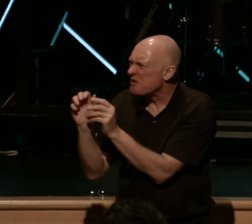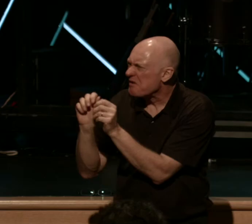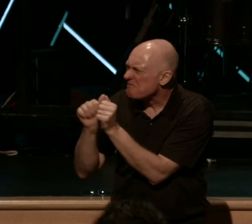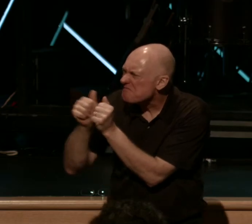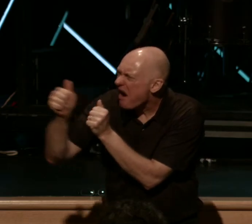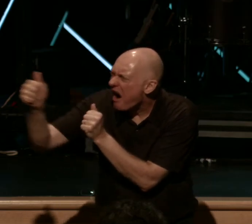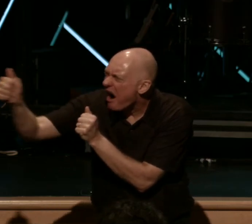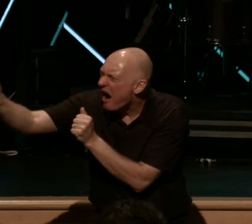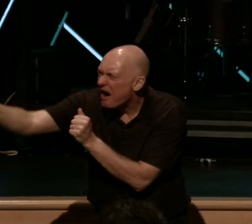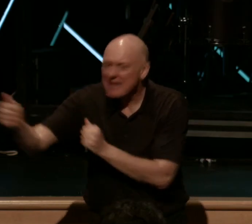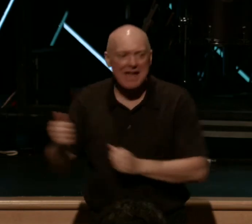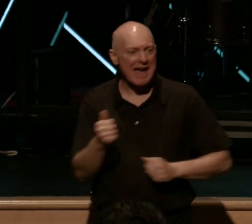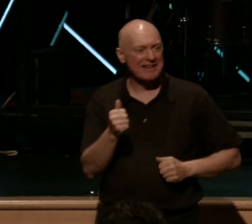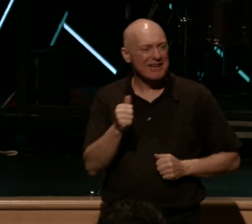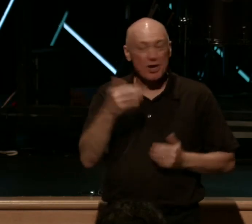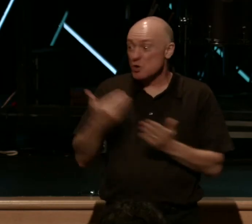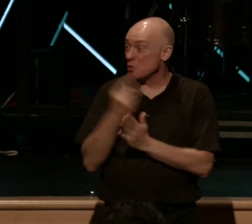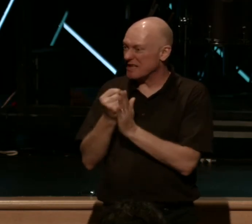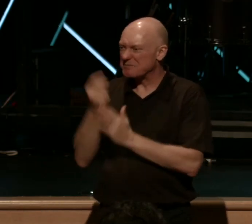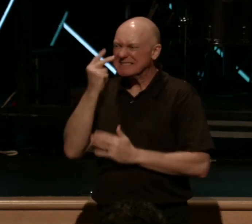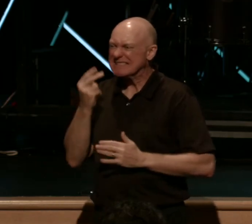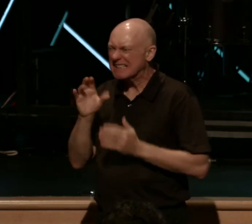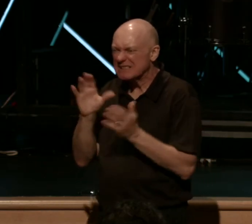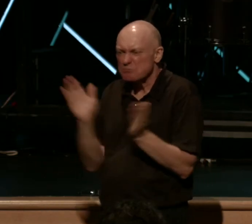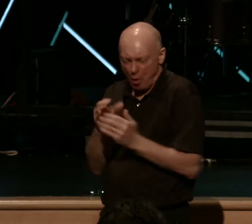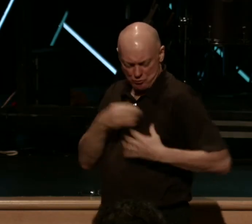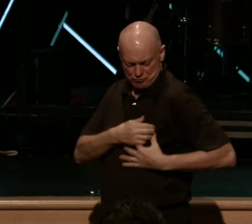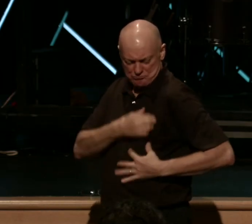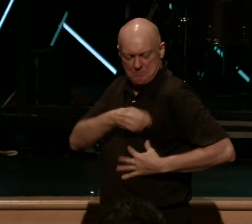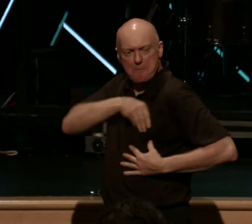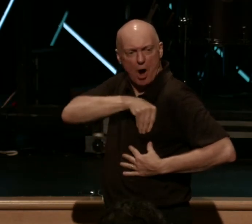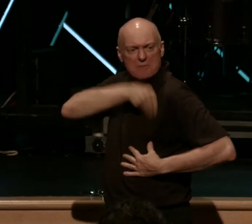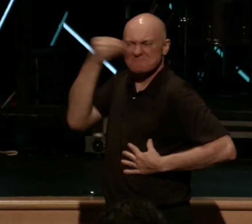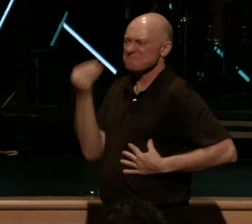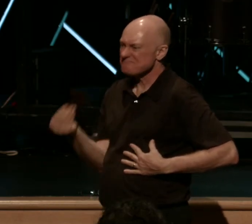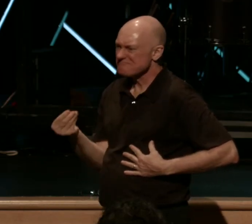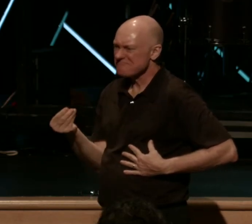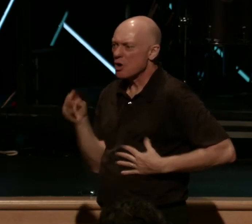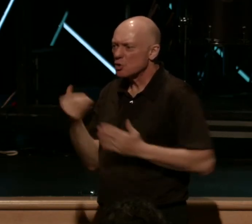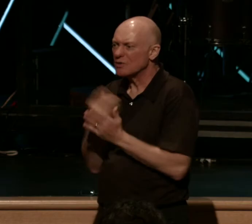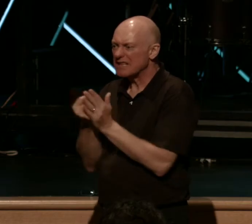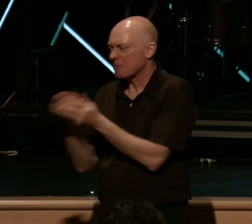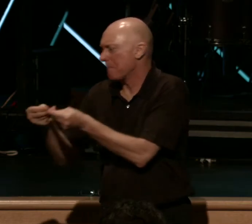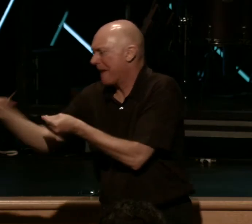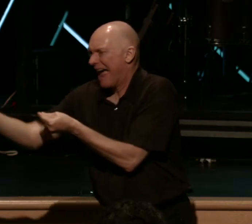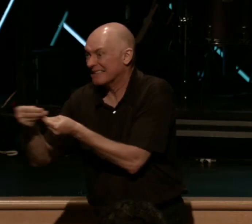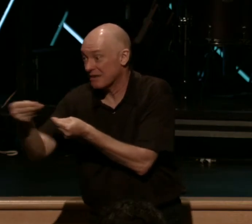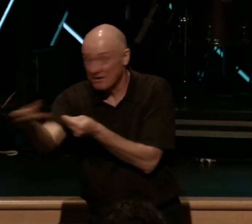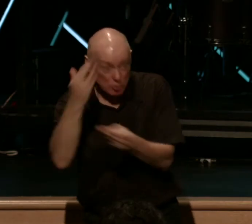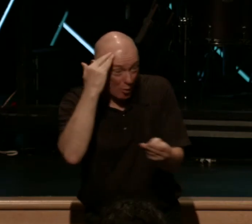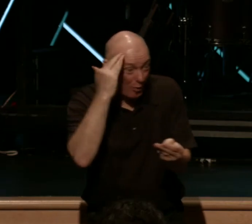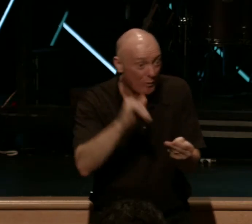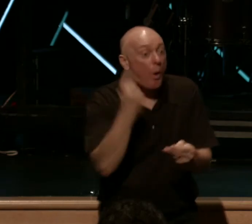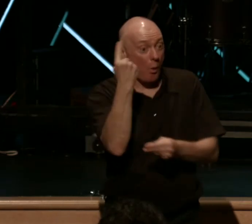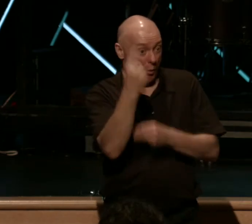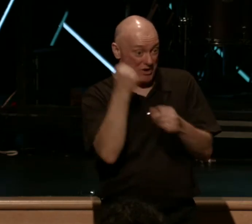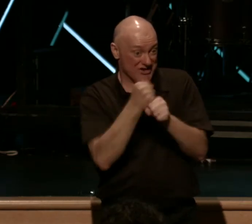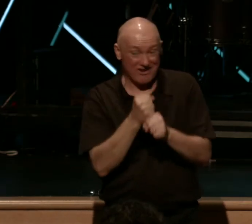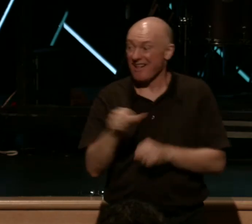pocket New Testaments. You guys have seen those little pocket New Testaments before. And he would give them out to the townspeople. One year he was there. And he heard